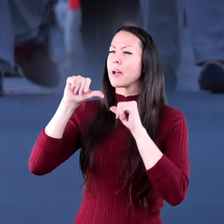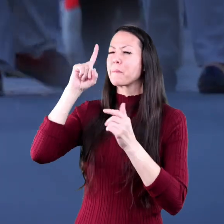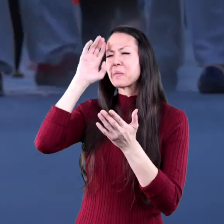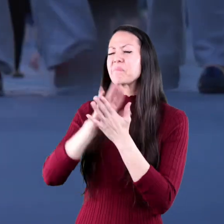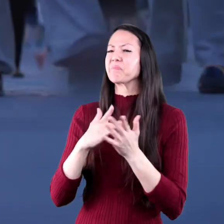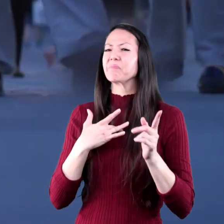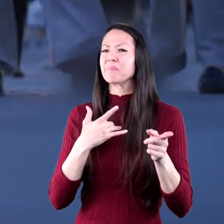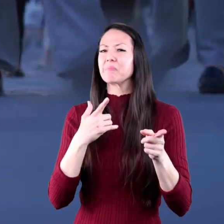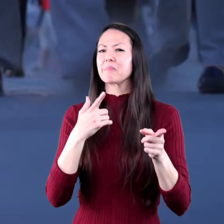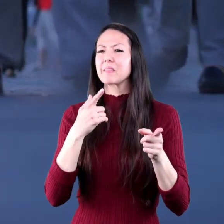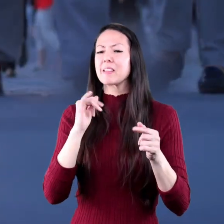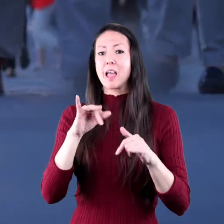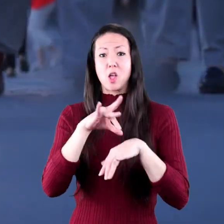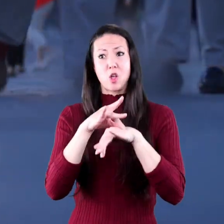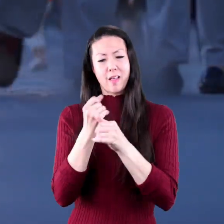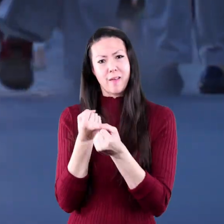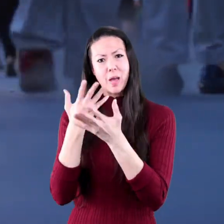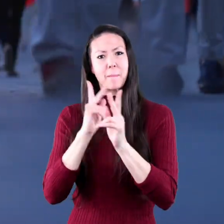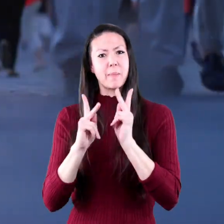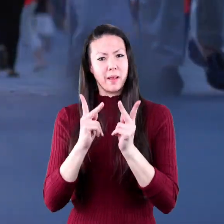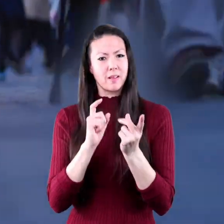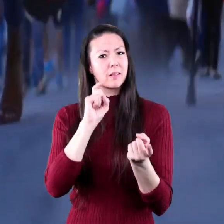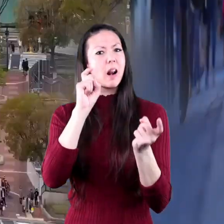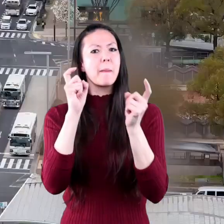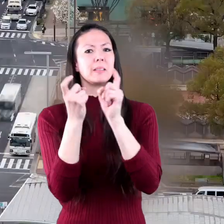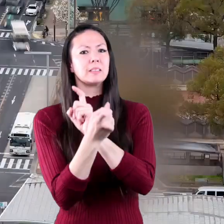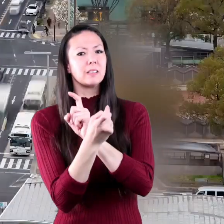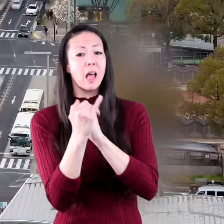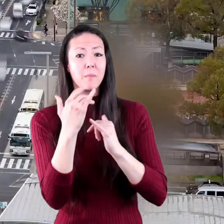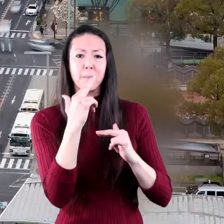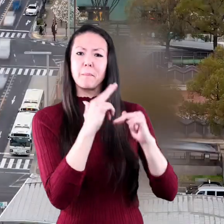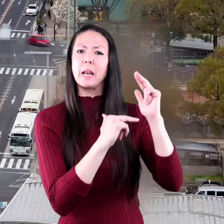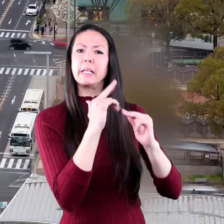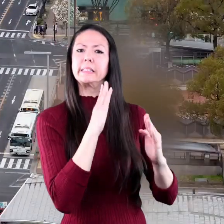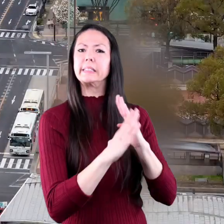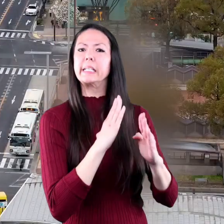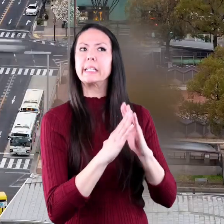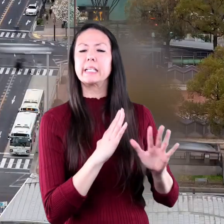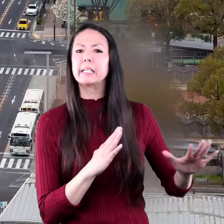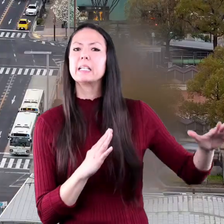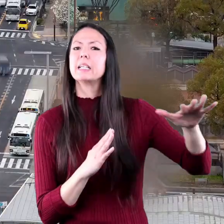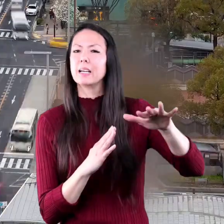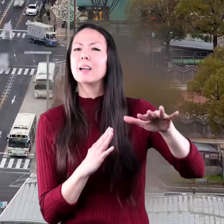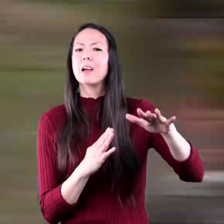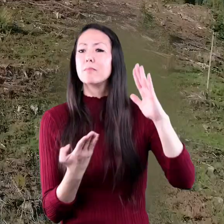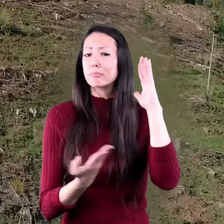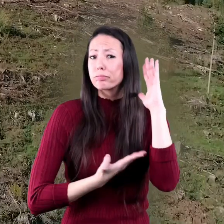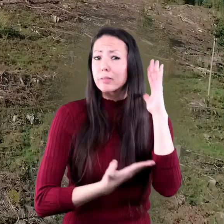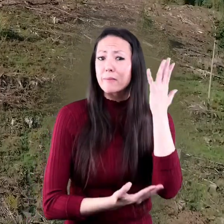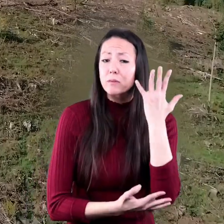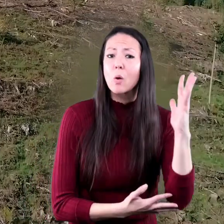causes climate changes, and that things like building large cities, cutting down forests,